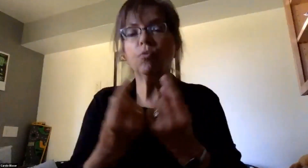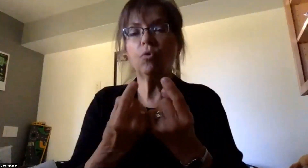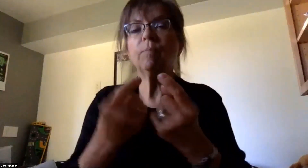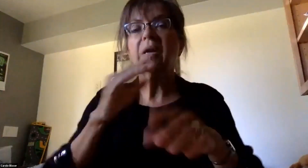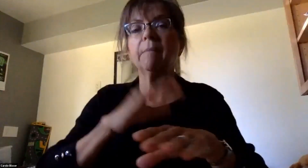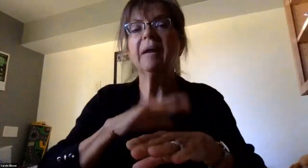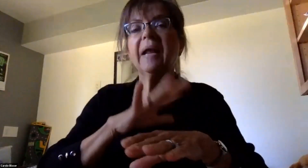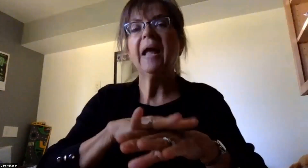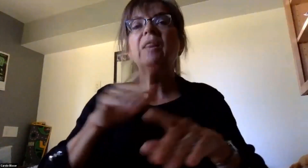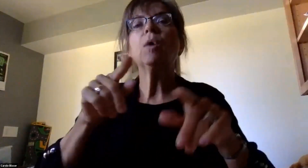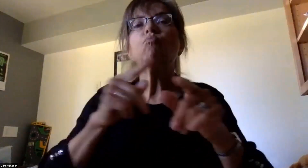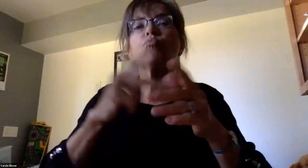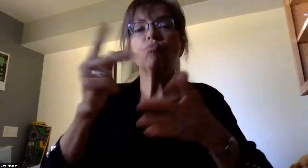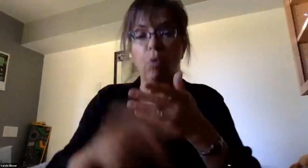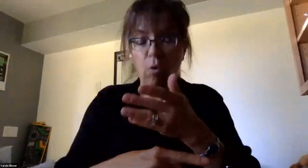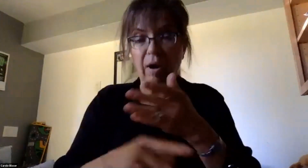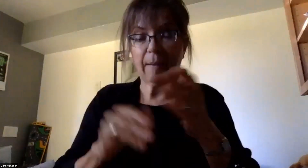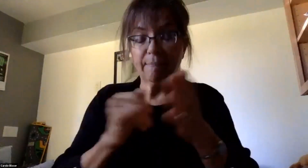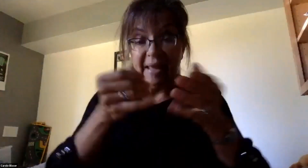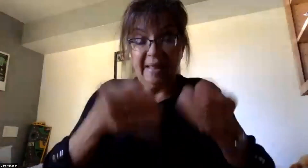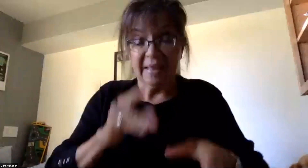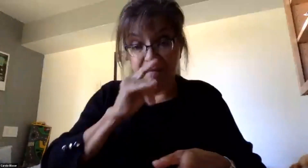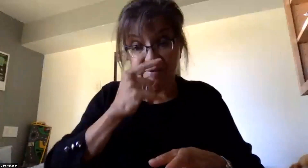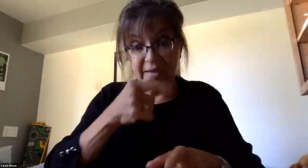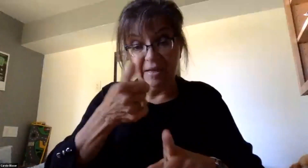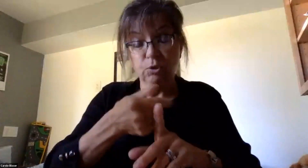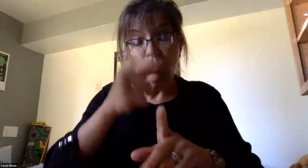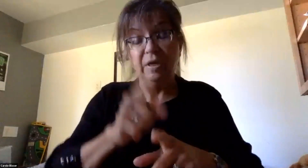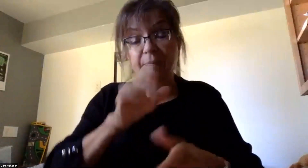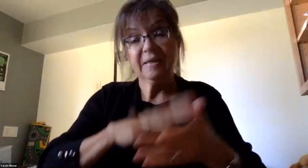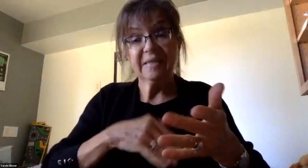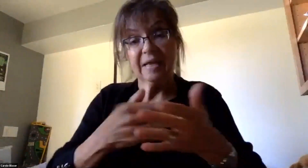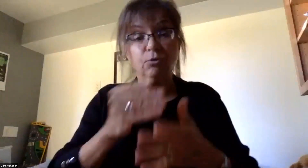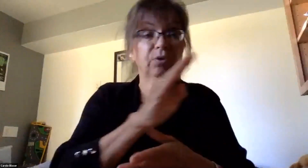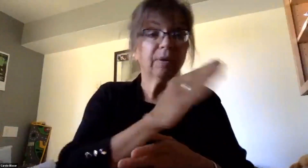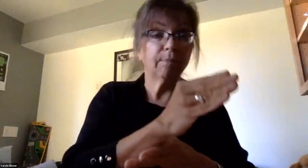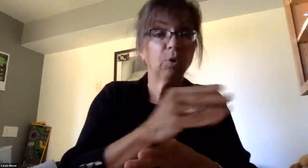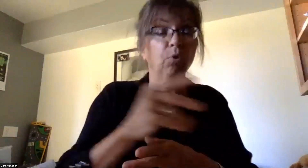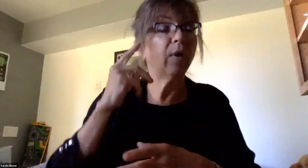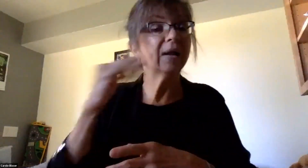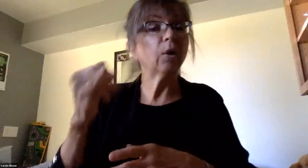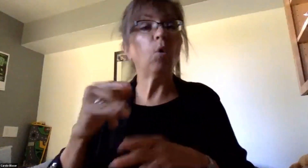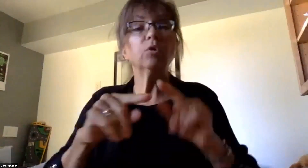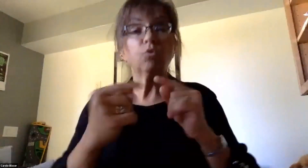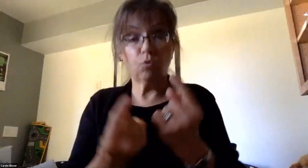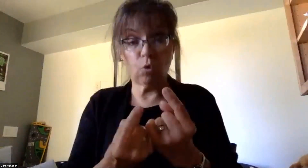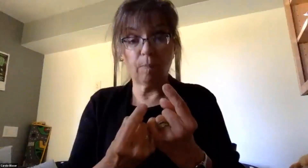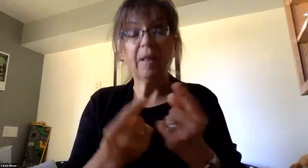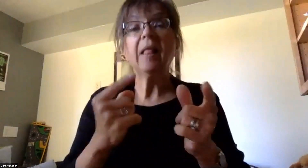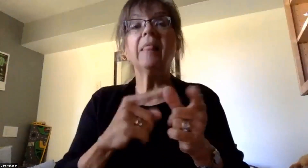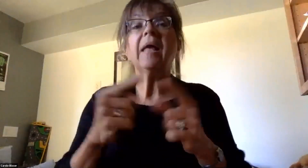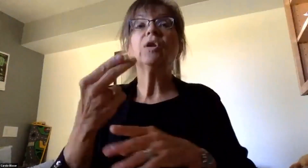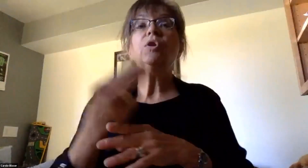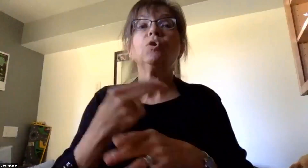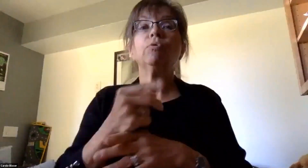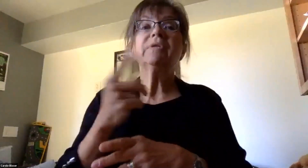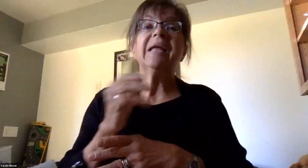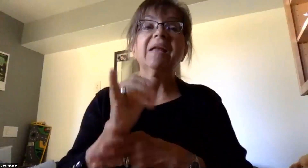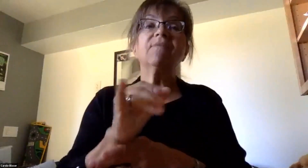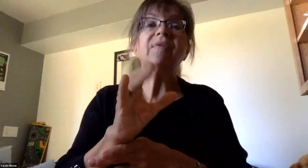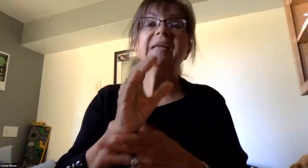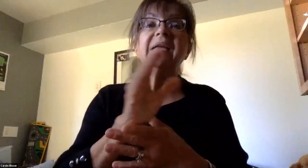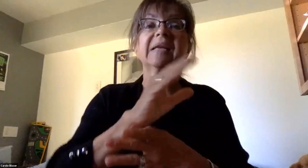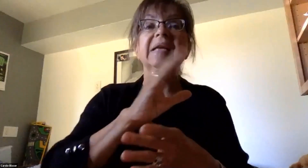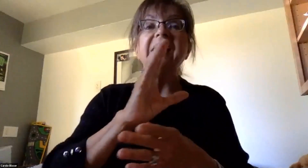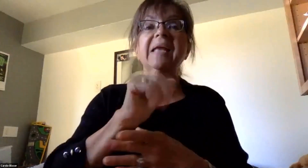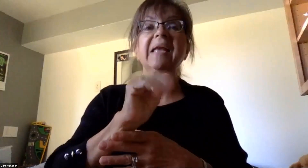This left the students who needed to be scheduled in the Blue and Gold hybrid group. We then used Infinite Campus to balance the Blue and Gold